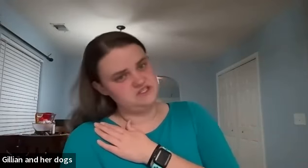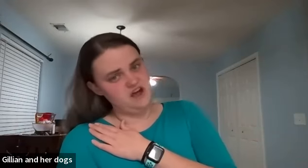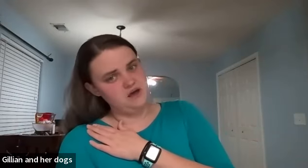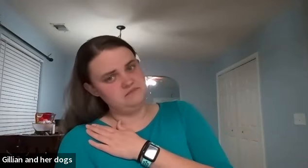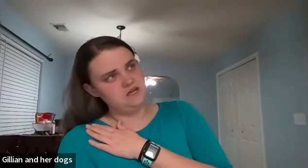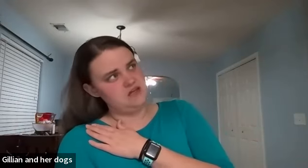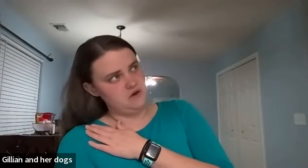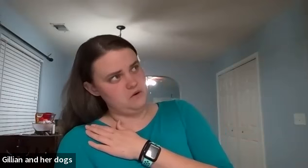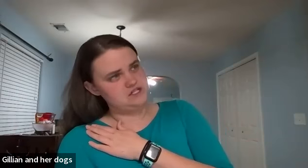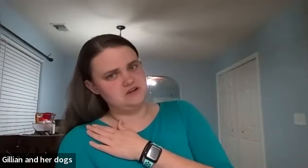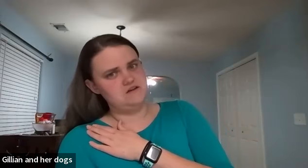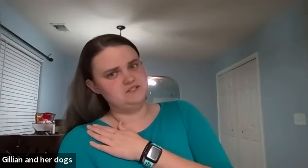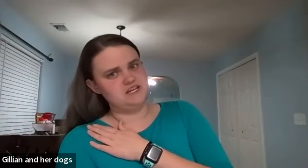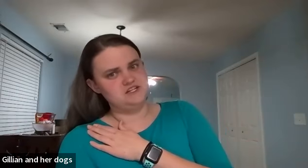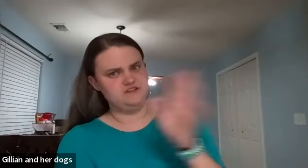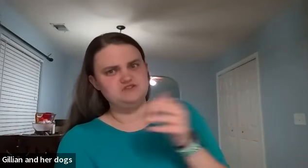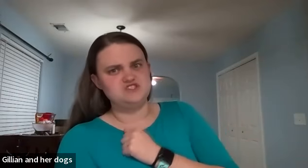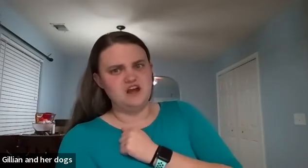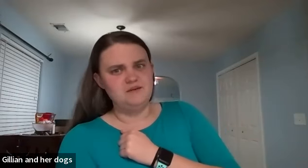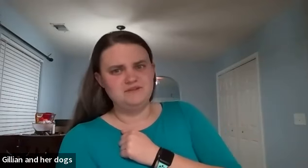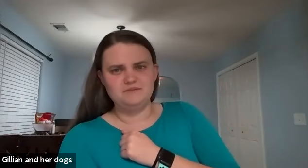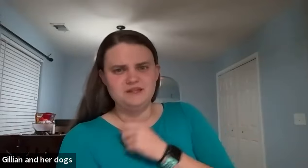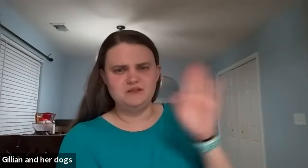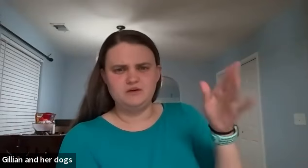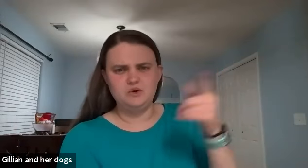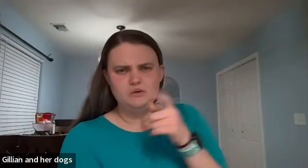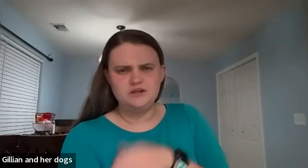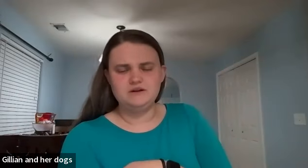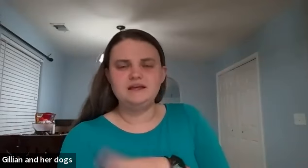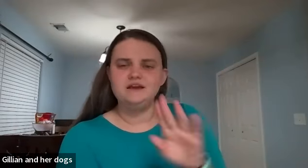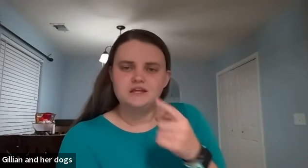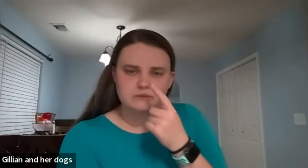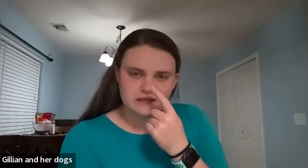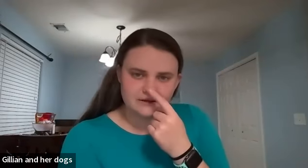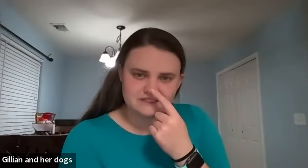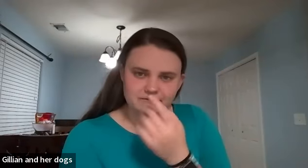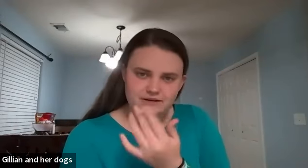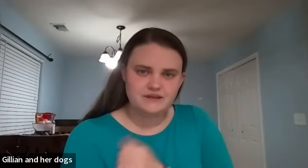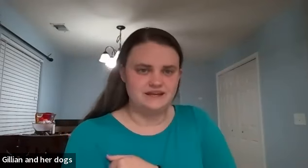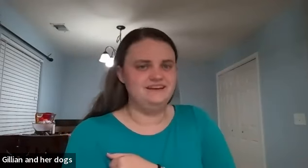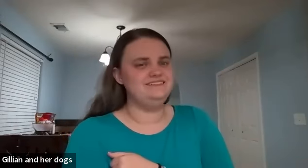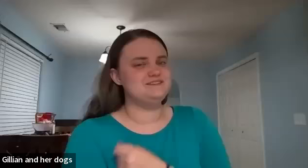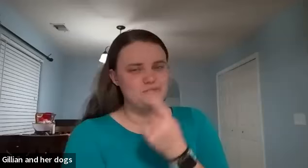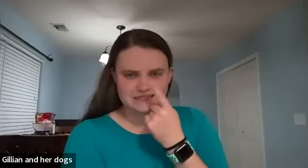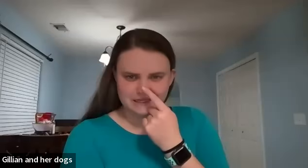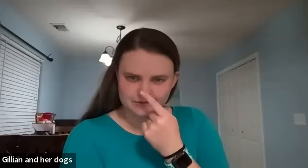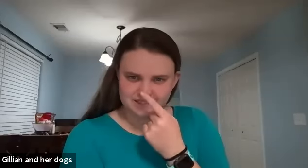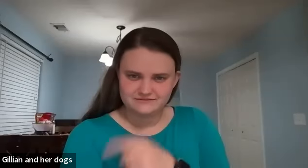stop and they'll watch your conversation or they'll stop and they'll immediately be like well who are you and i'm like you're being nosy wait a minute so i'm always like nosy